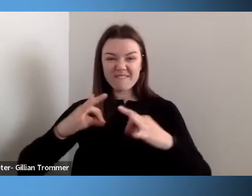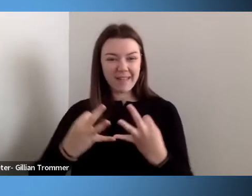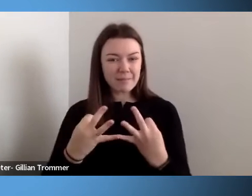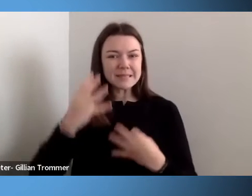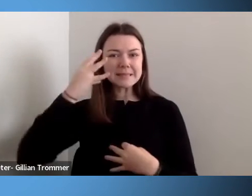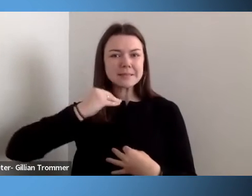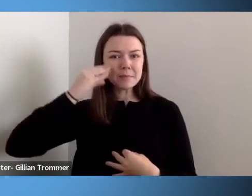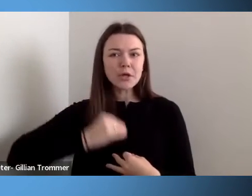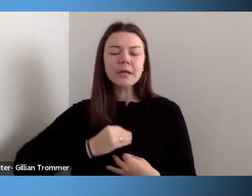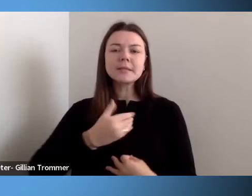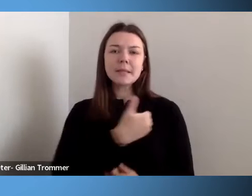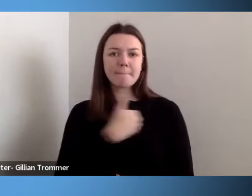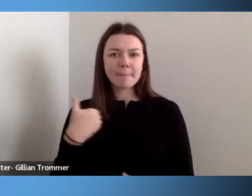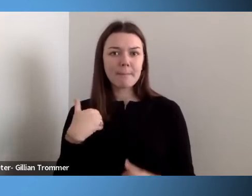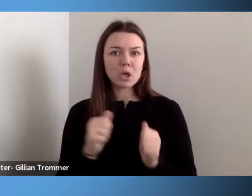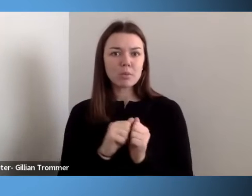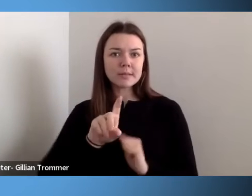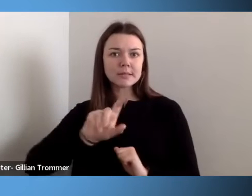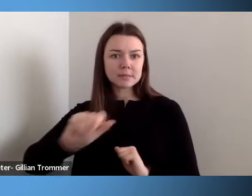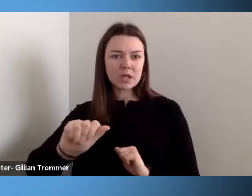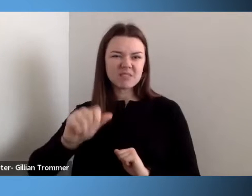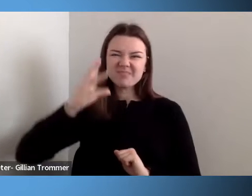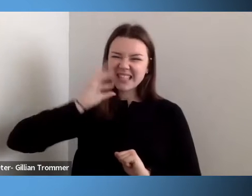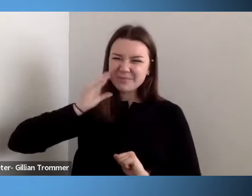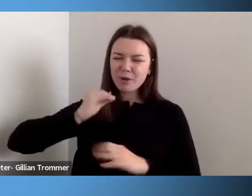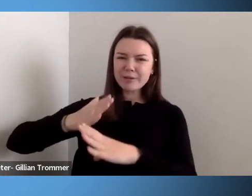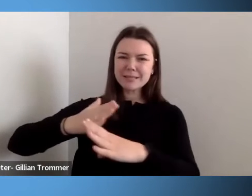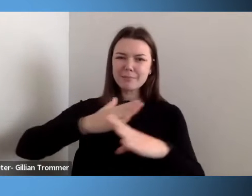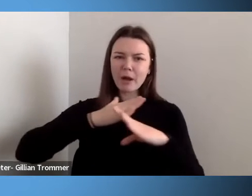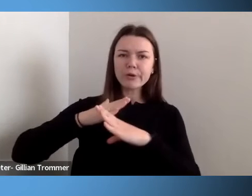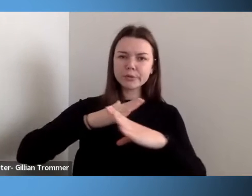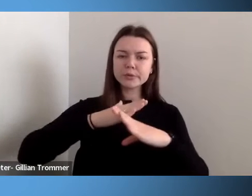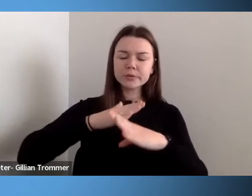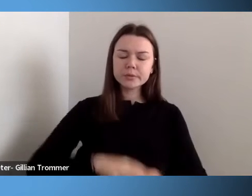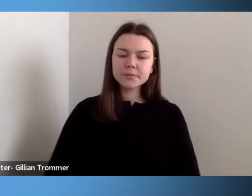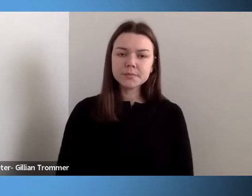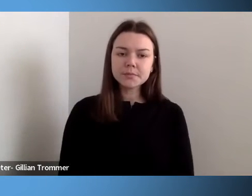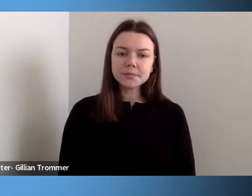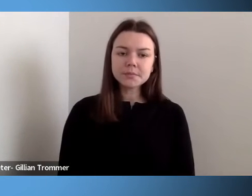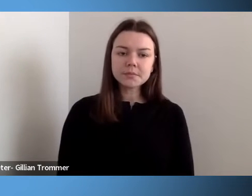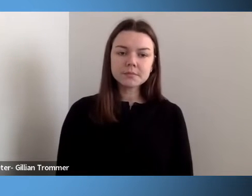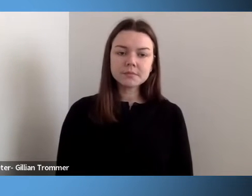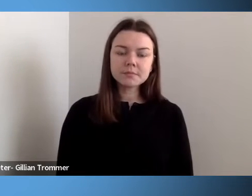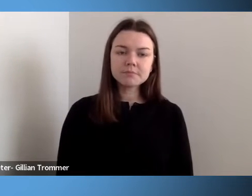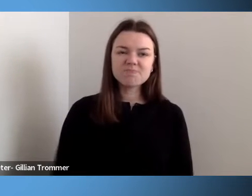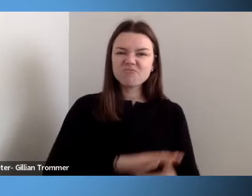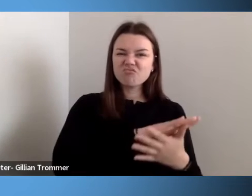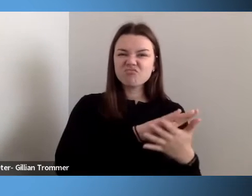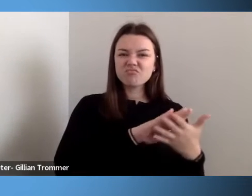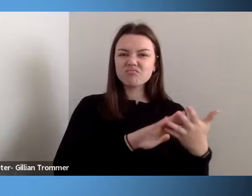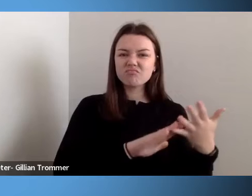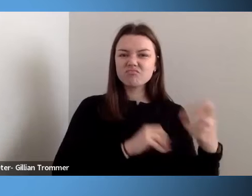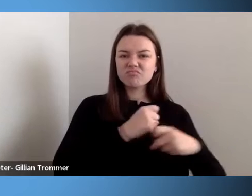family members are living with a disability. These numbers will simply